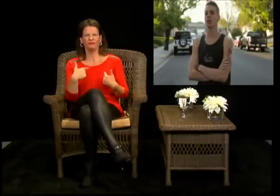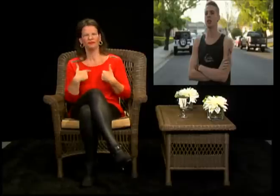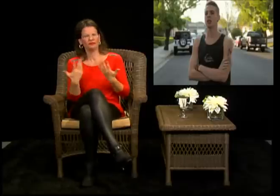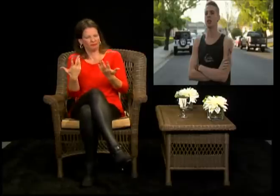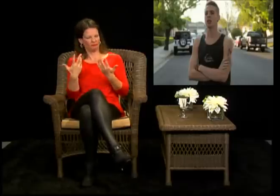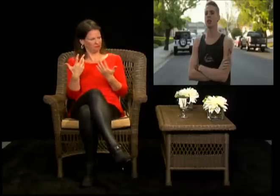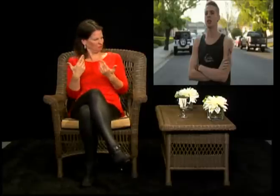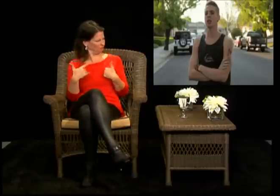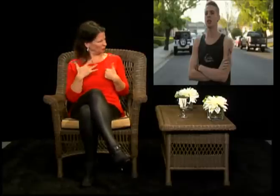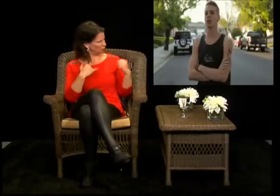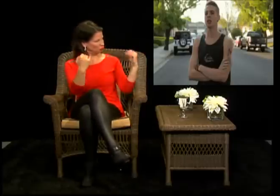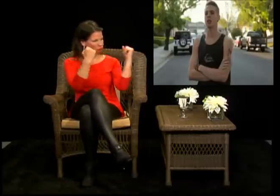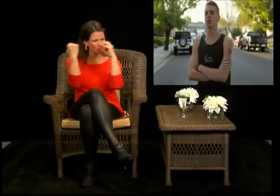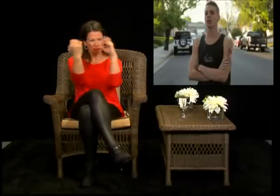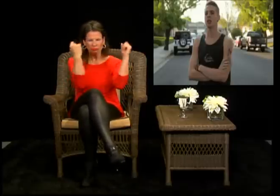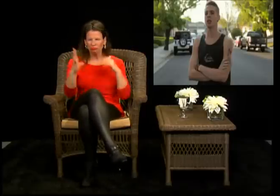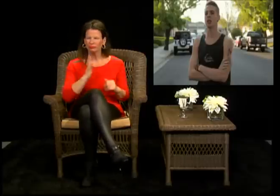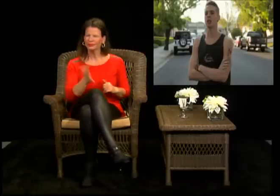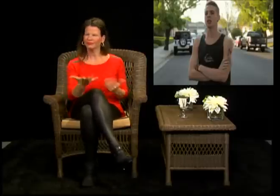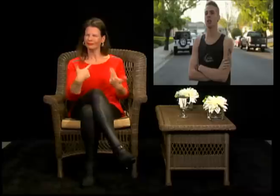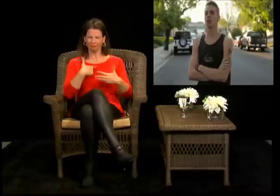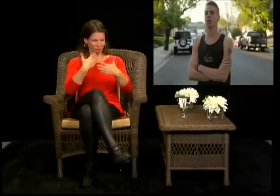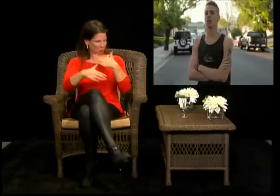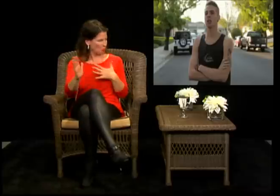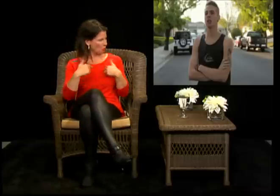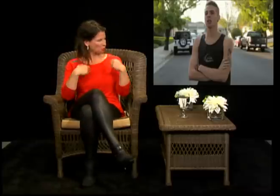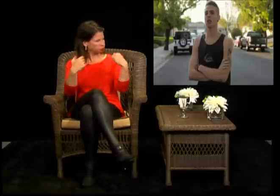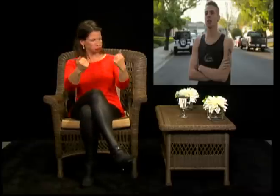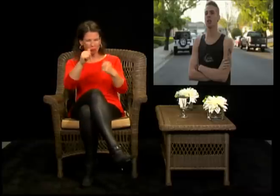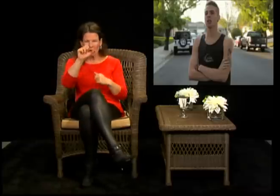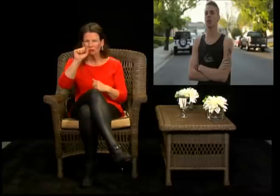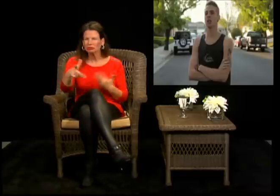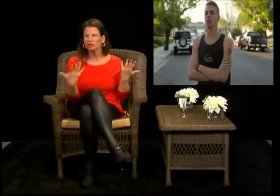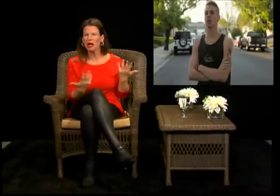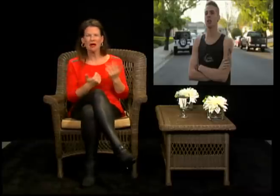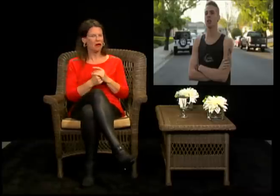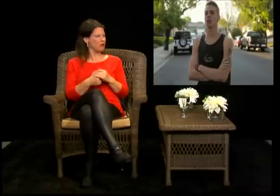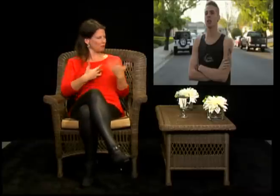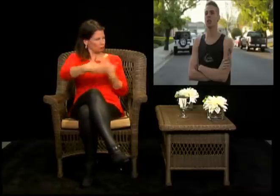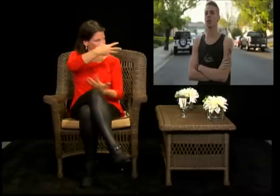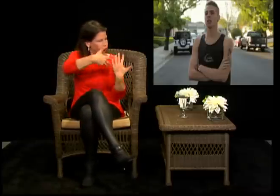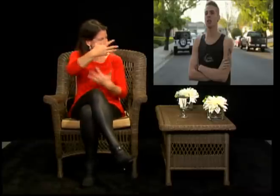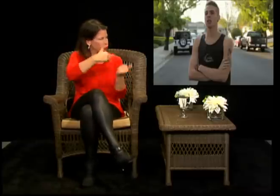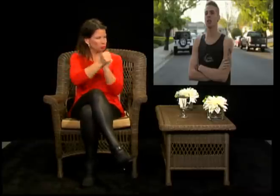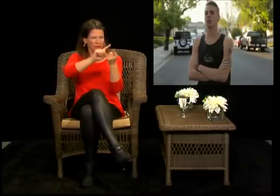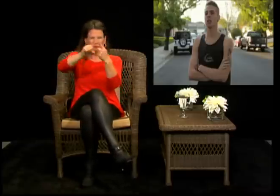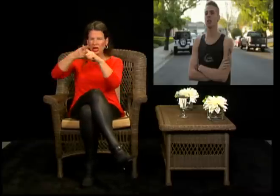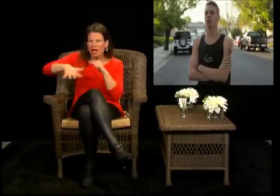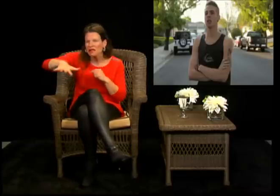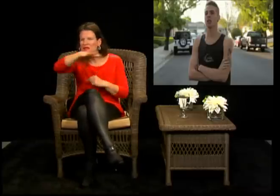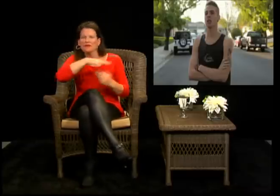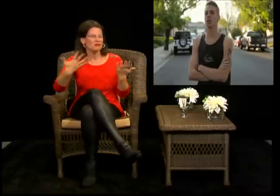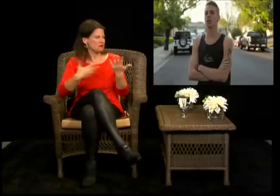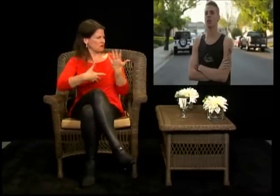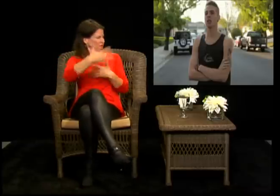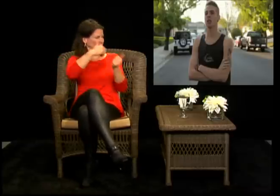And he just, you know, he signs, he's sign language every day. That's his first language. He socializes with deaf people. He